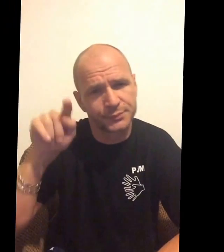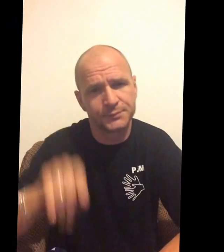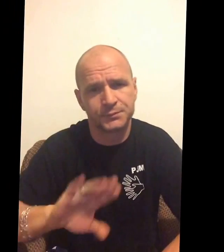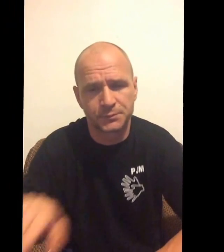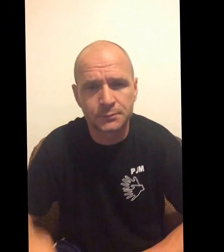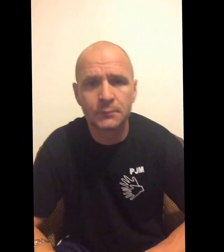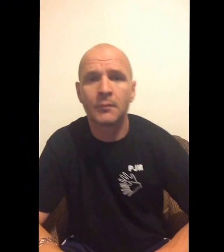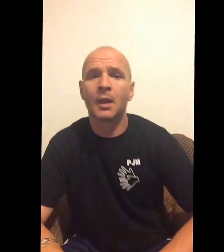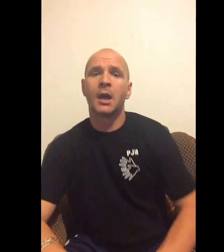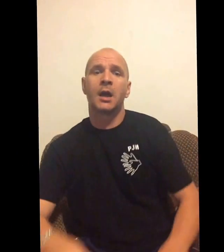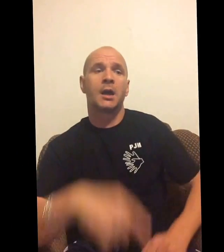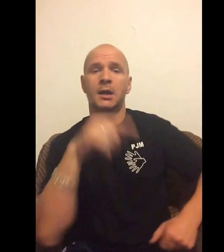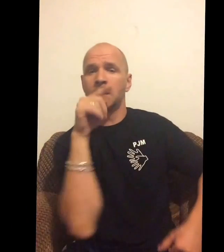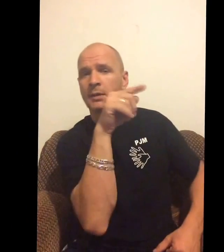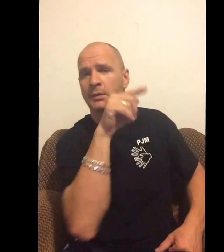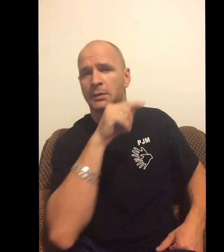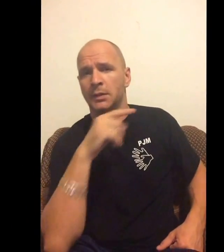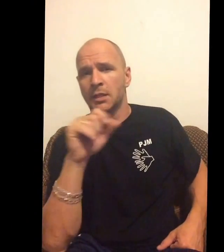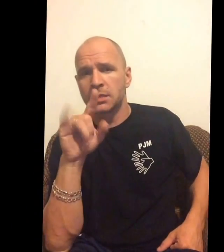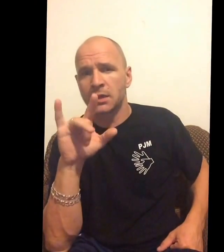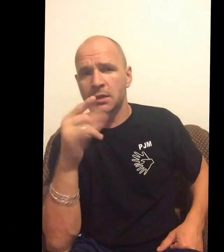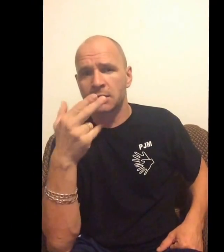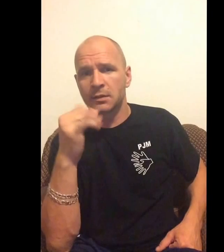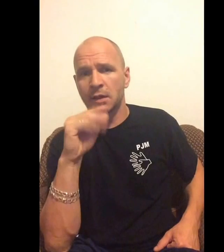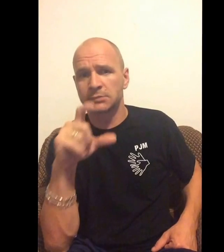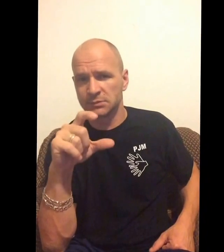Here is Stay Run